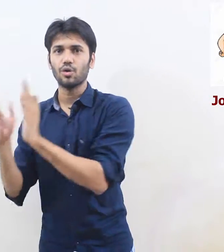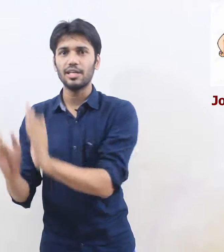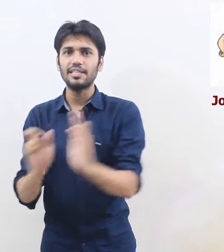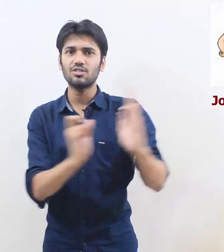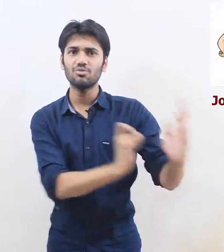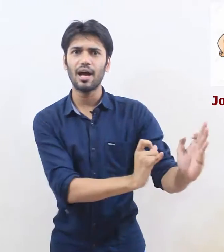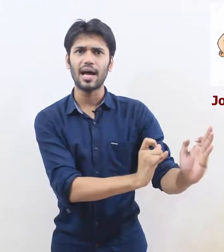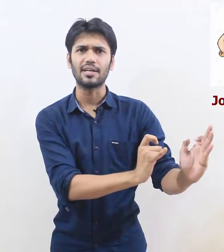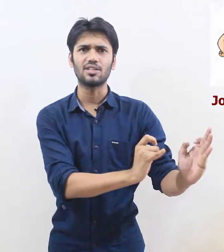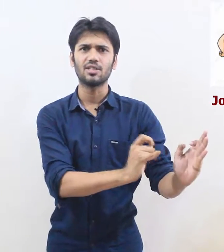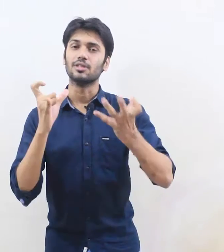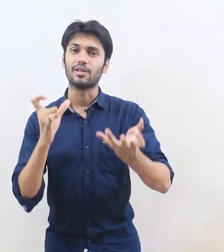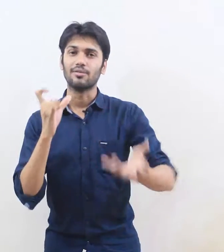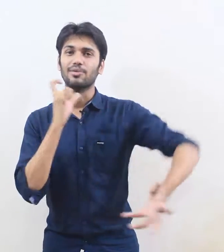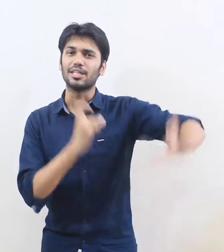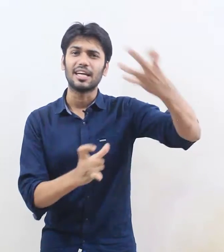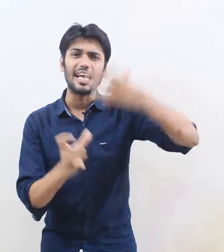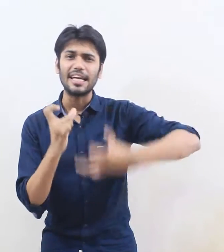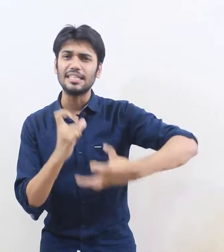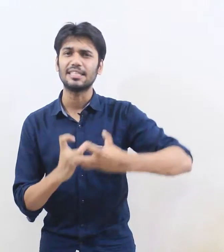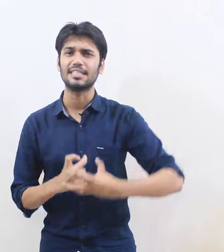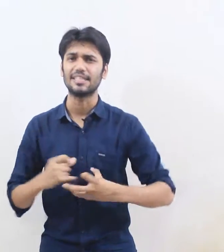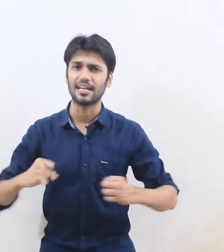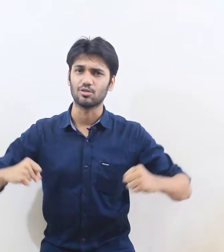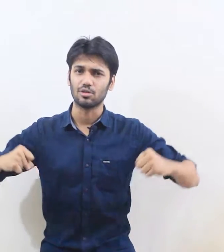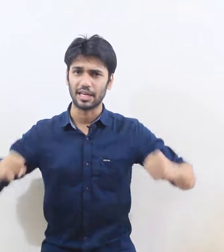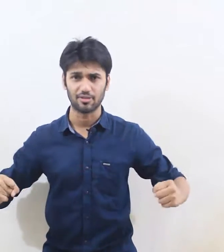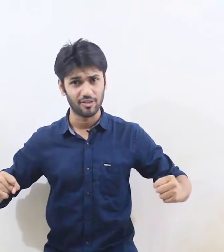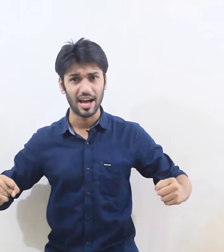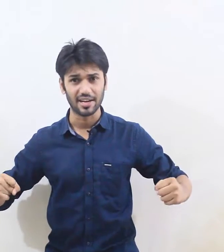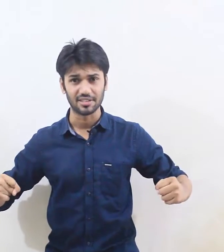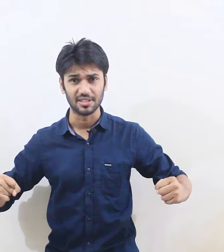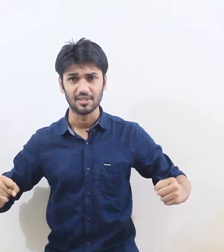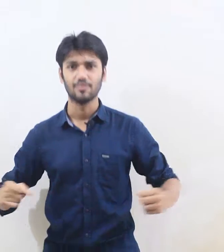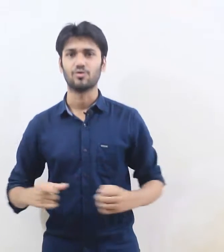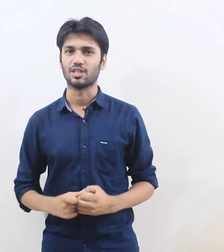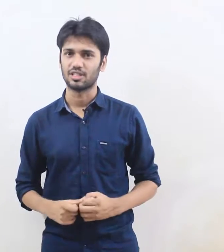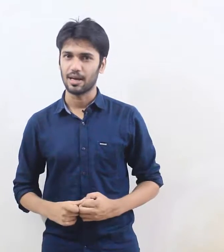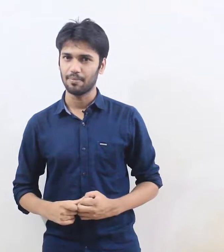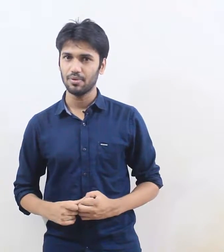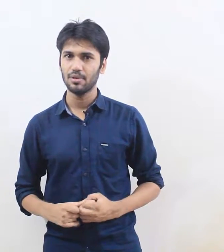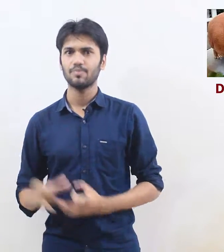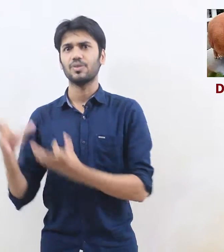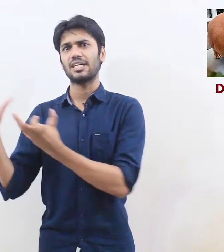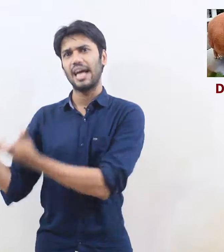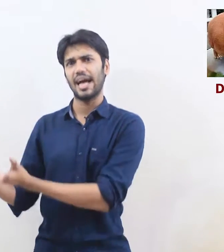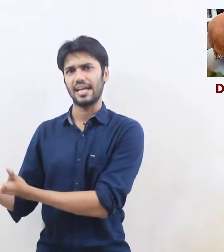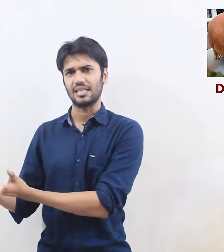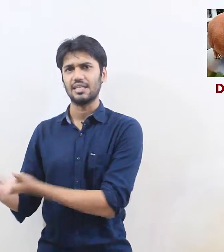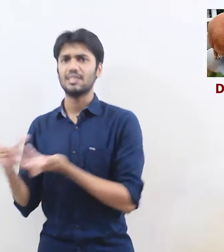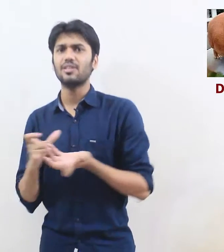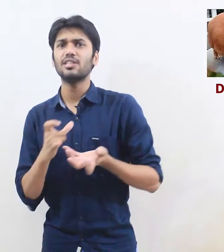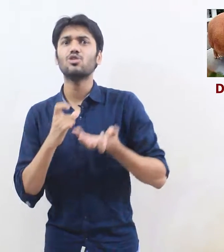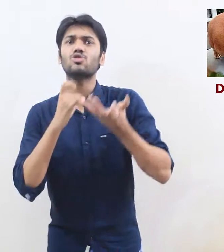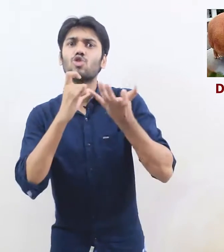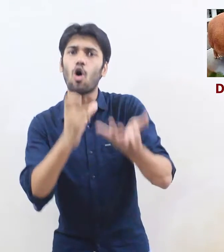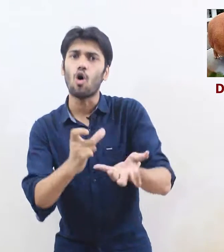is fat you can bring anything that could get fat for example the cat even your dog